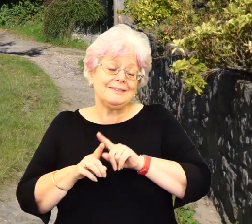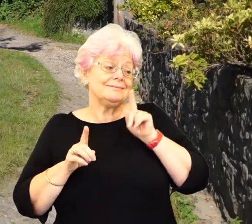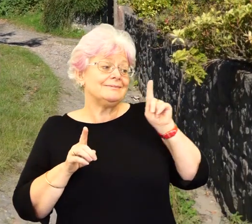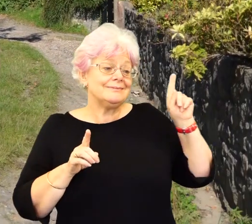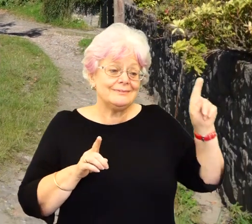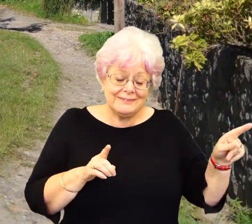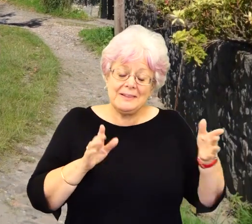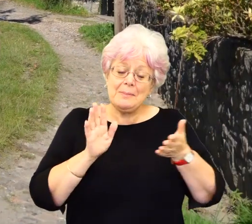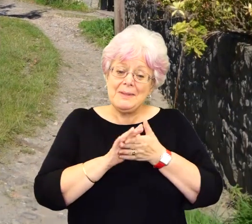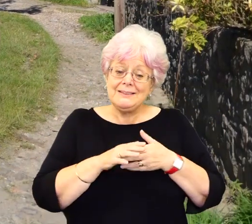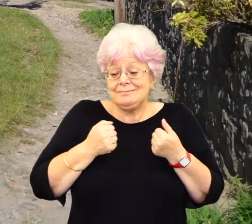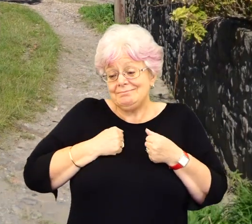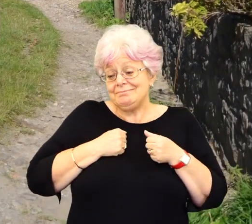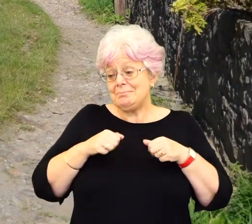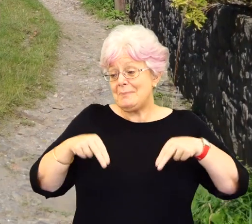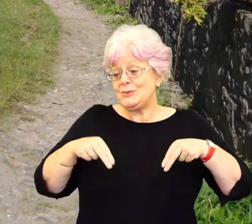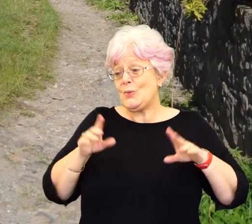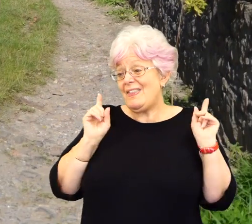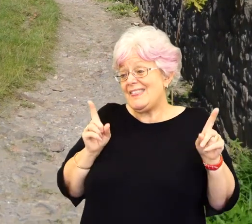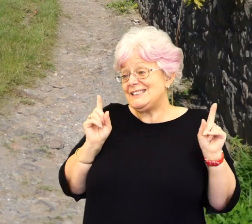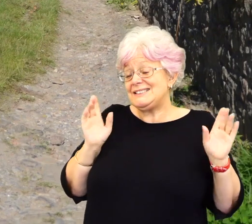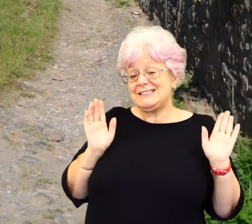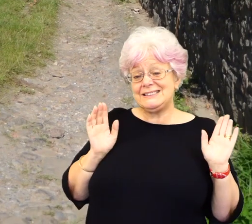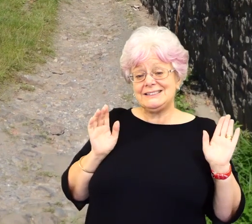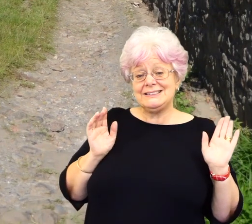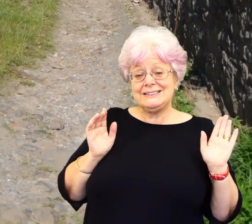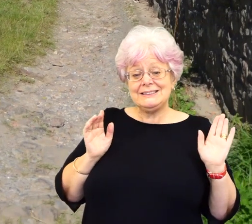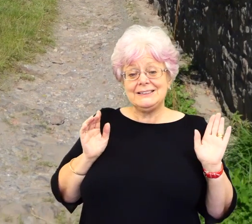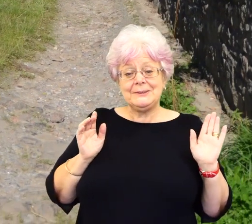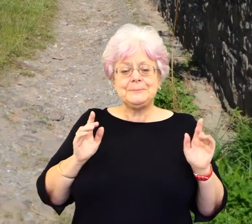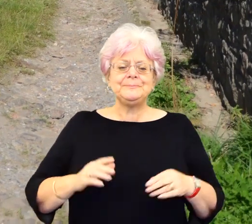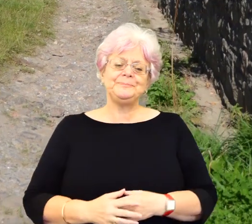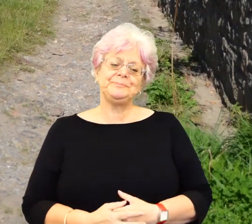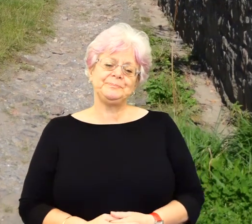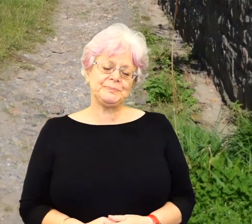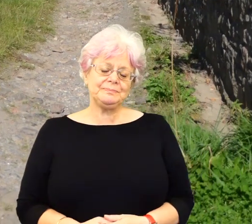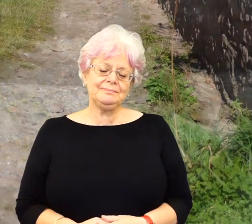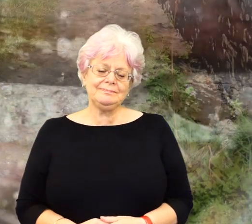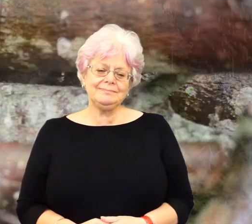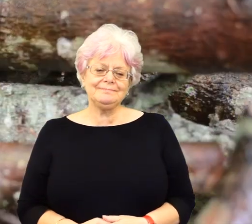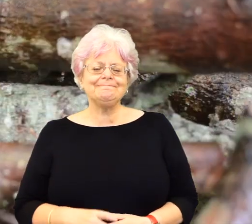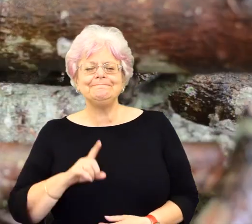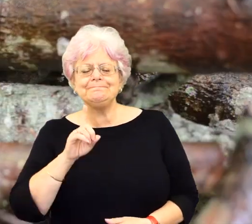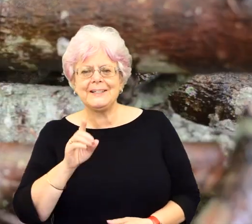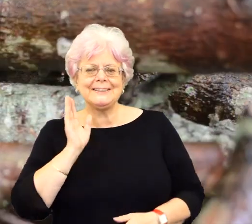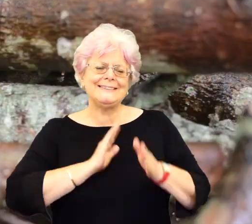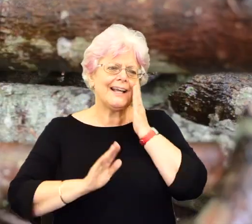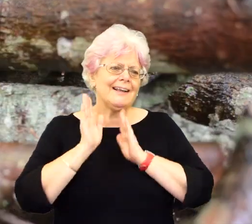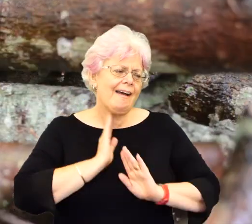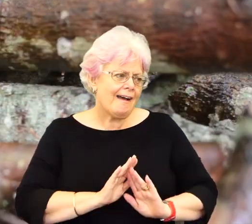But, but the fact that you need a companion, I just sort of had my dog. When I was younger, I was going to be the one that would, because I'd be, I would